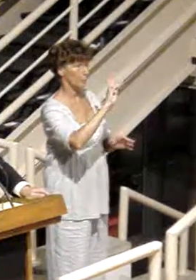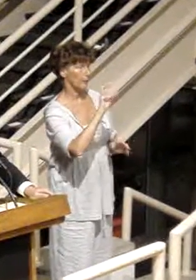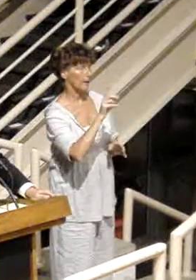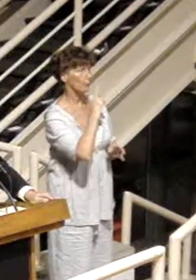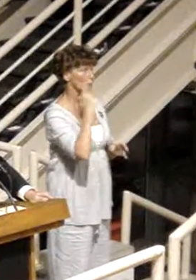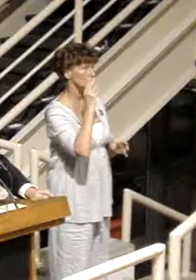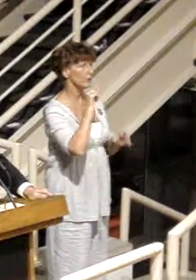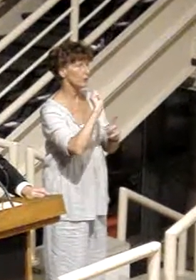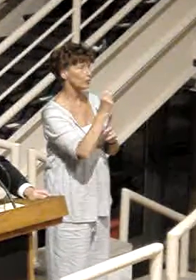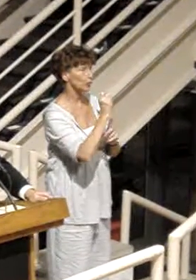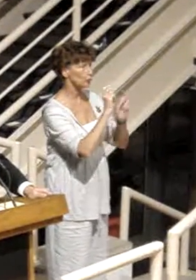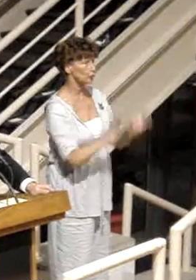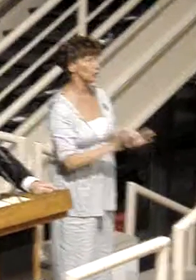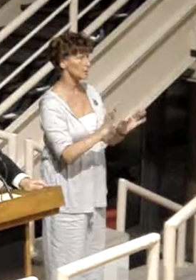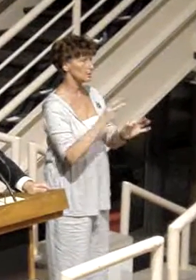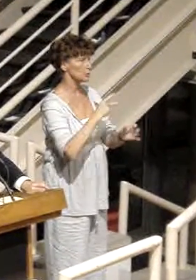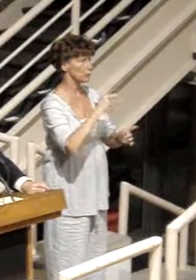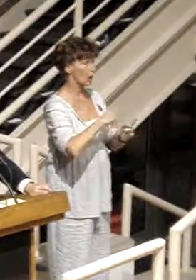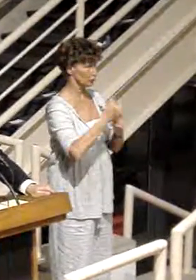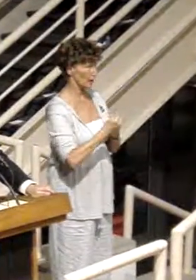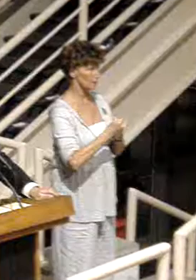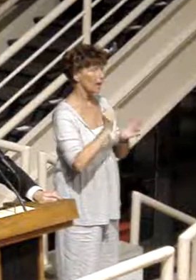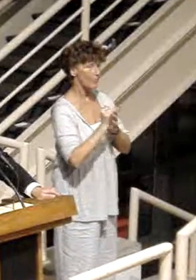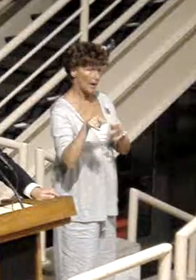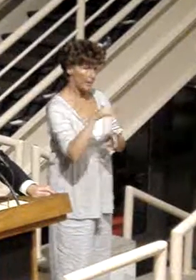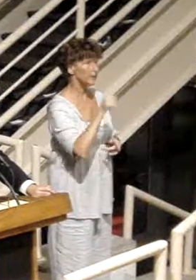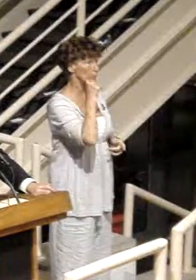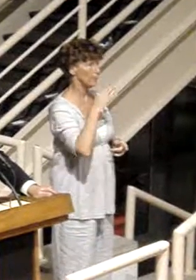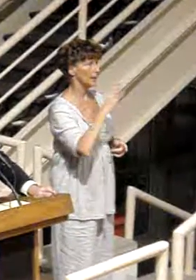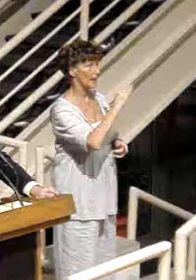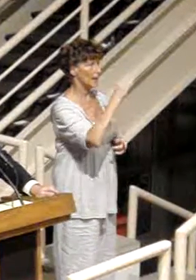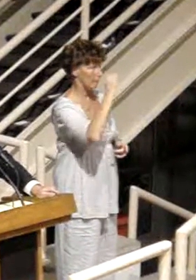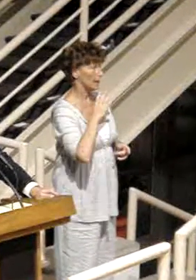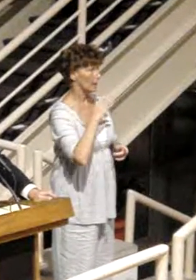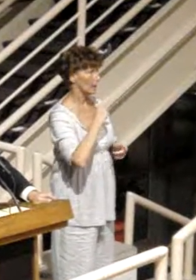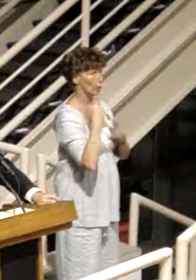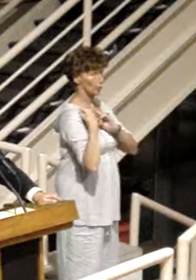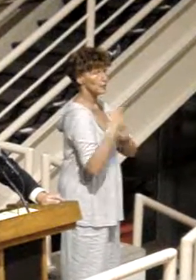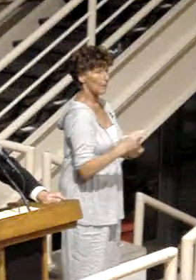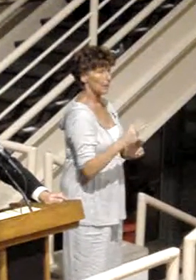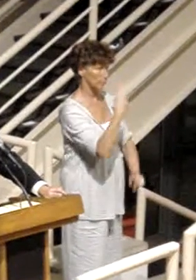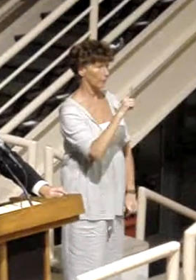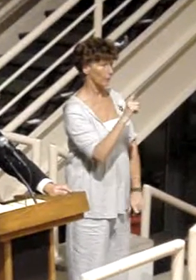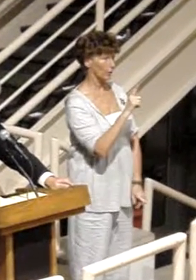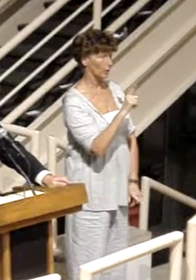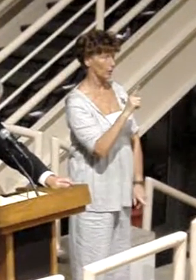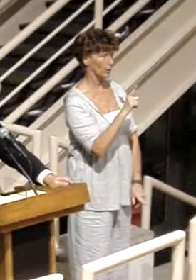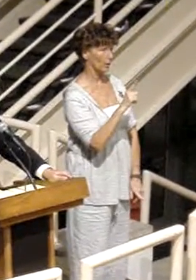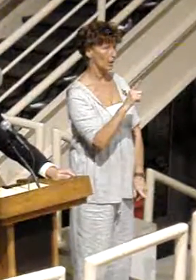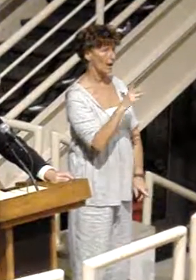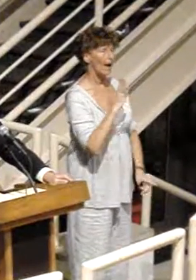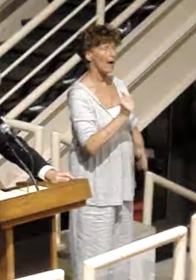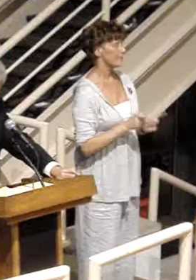that these women and men have been responsible for have yielded untold